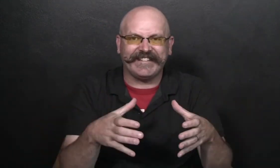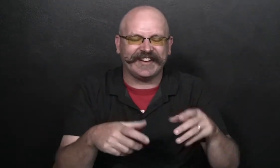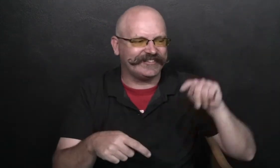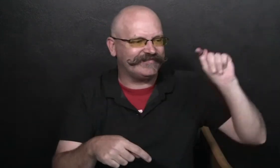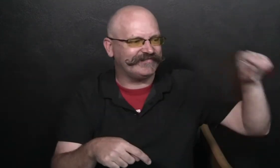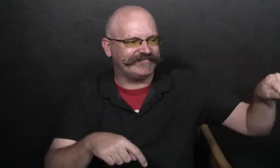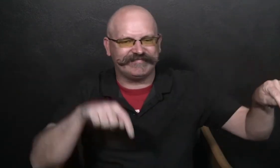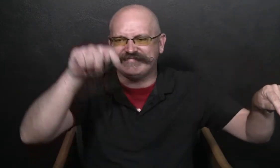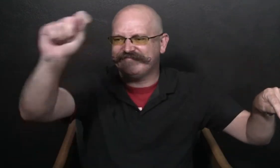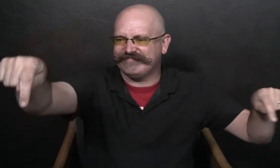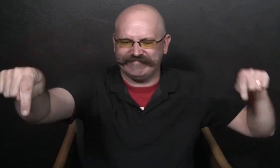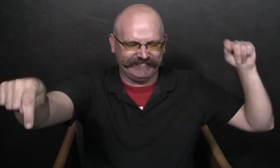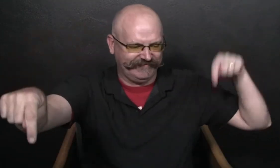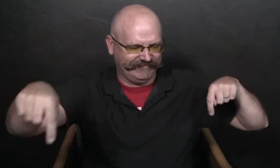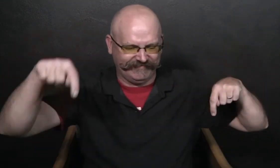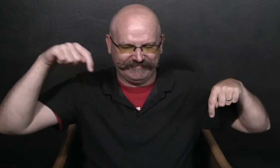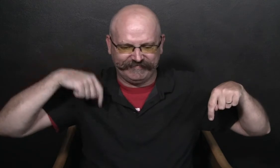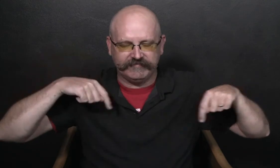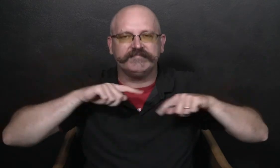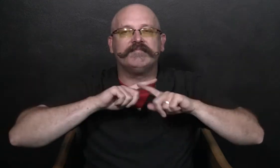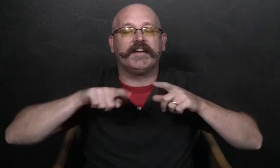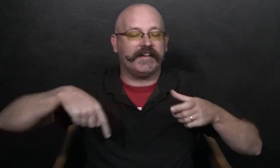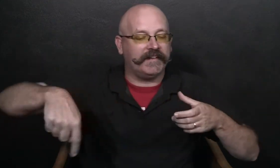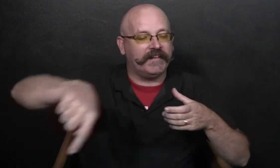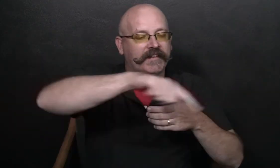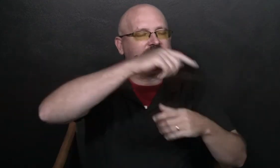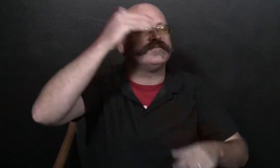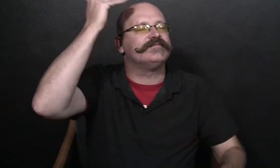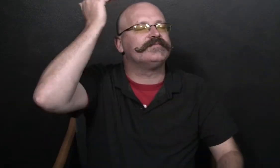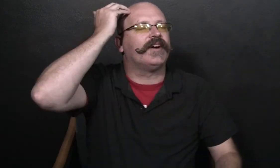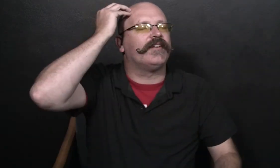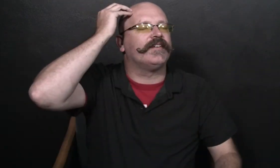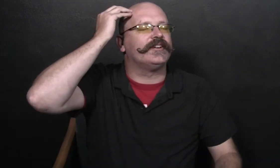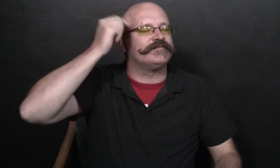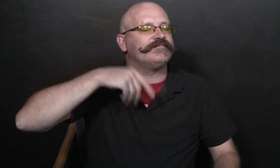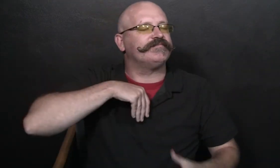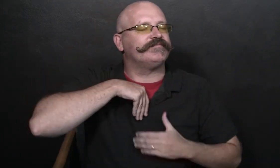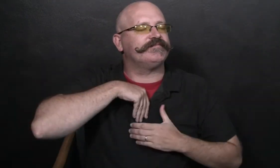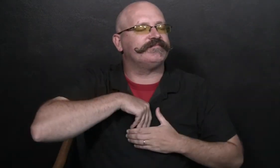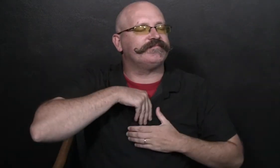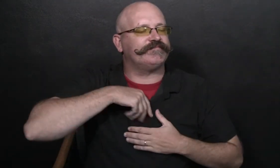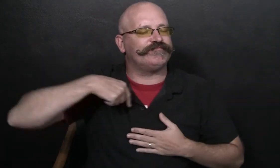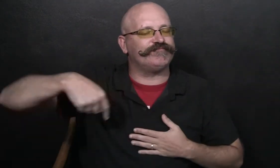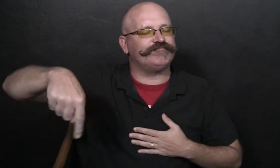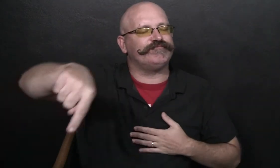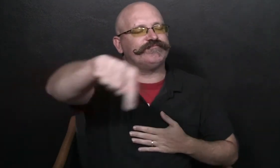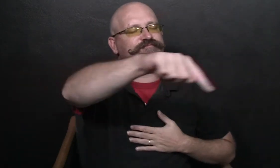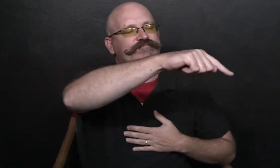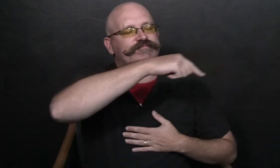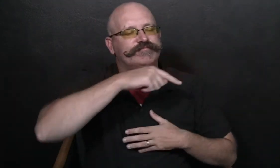And they clapped and sang Even though they were in different places They were together